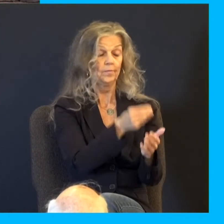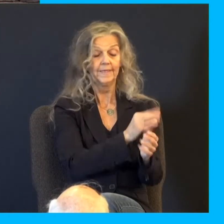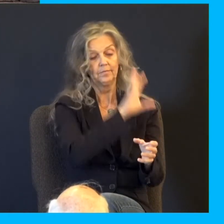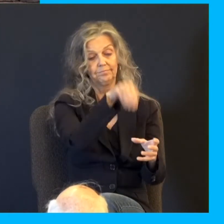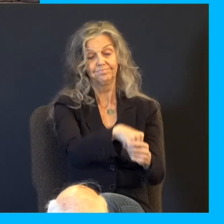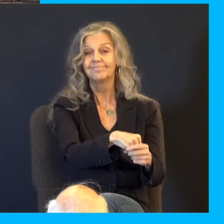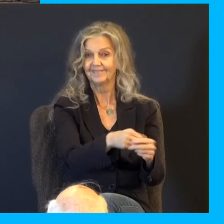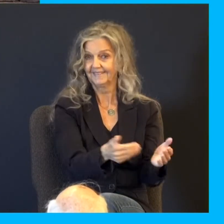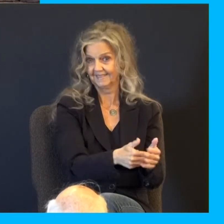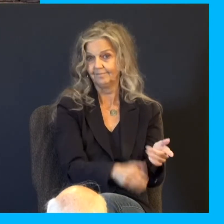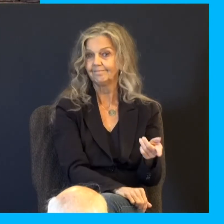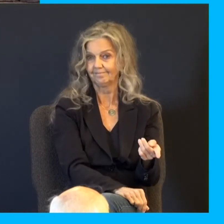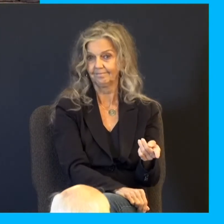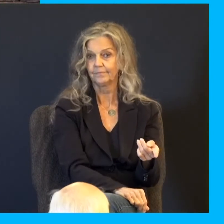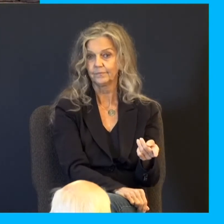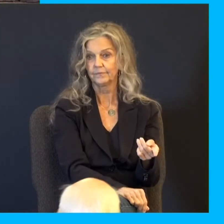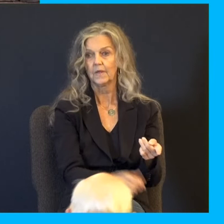sack's mouth. Now, why is he doing this?